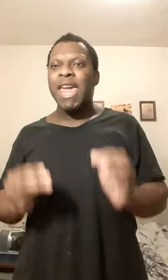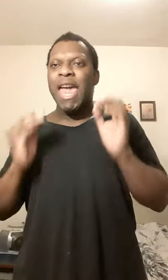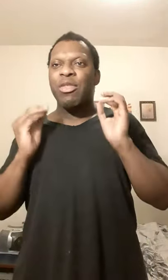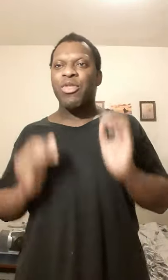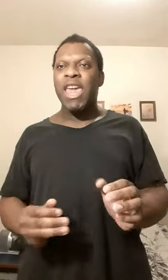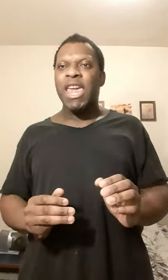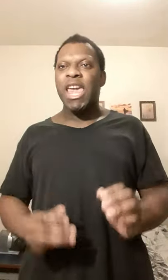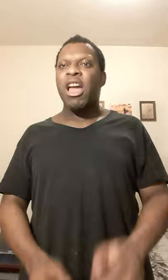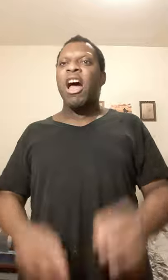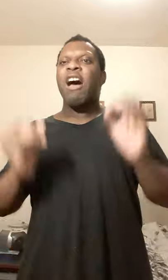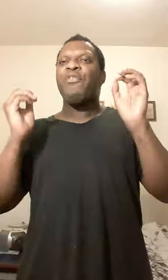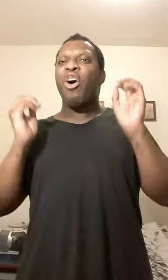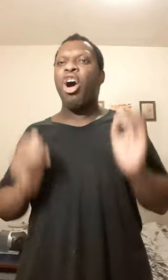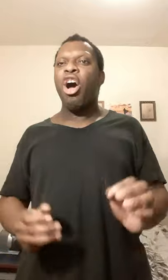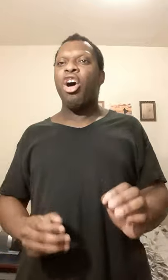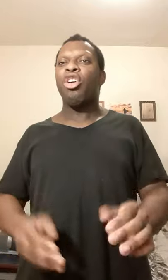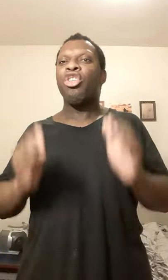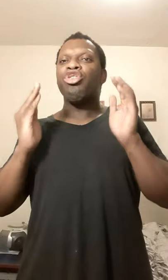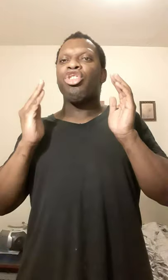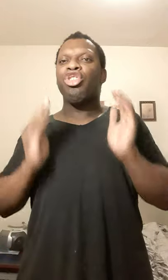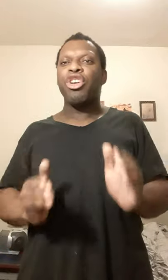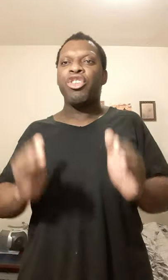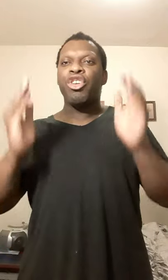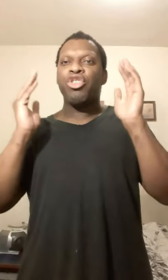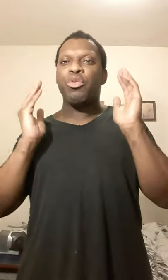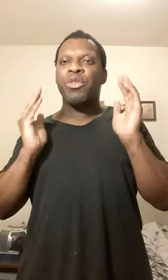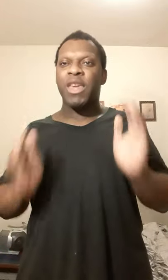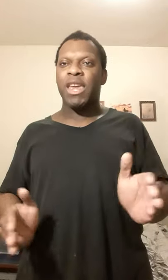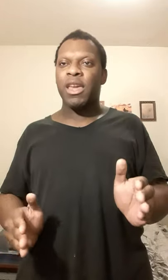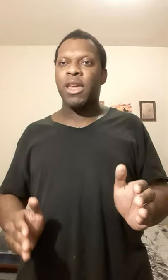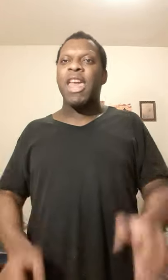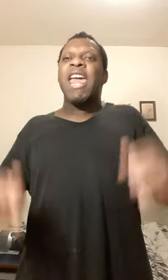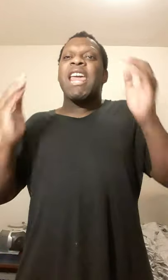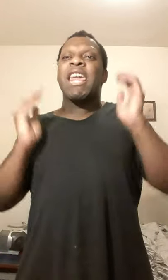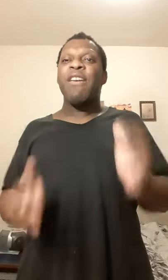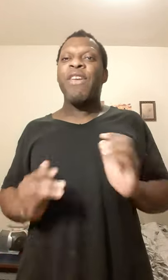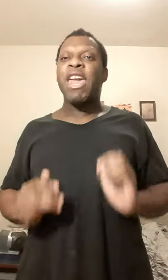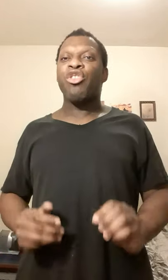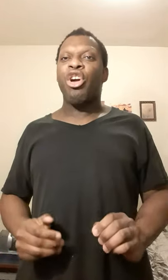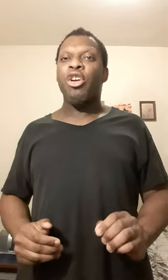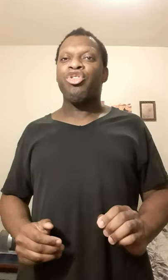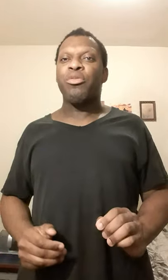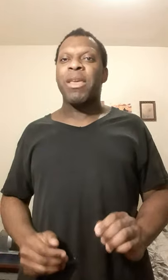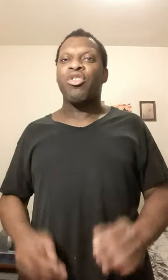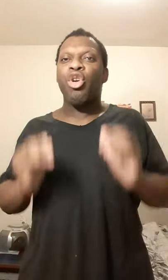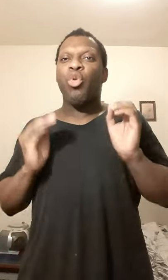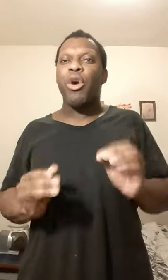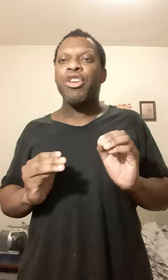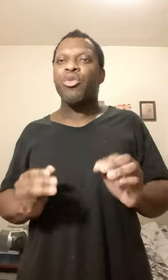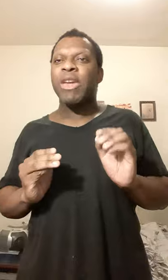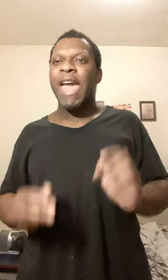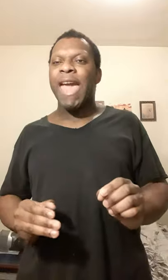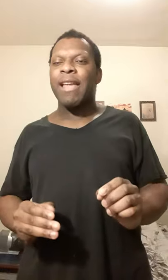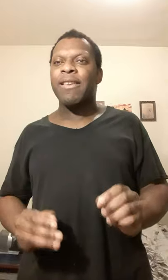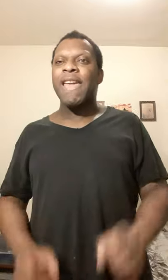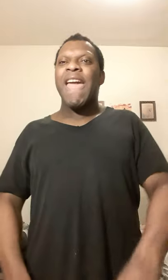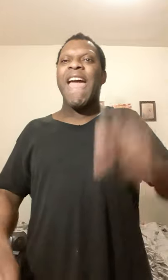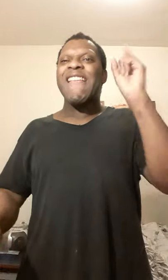and thinking of all the good you see, giving encouragement where you can, and